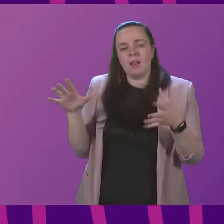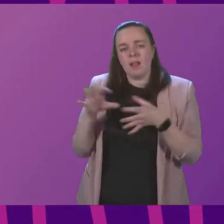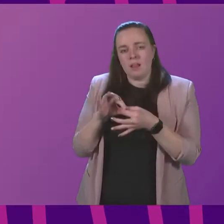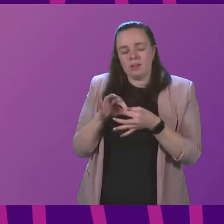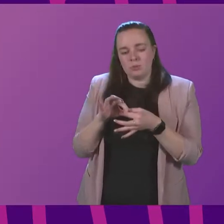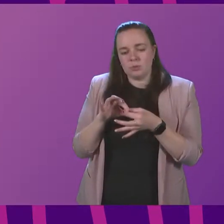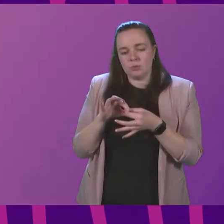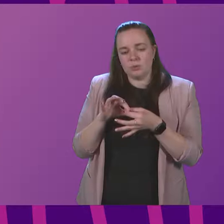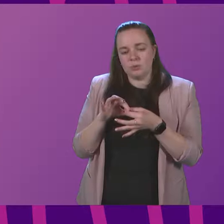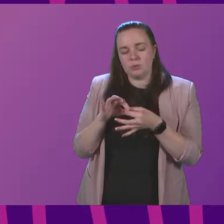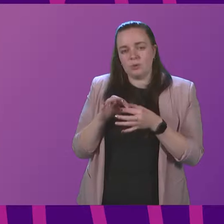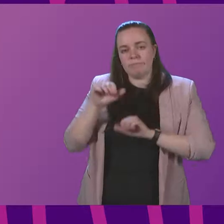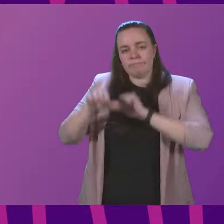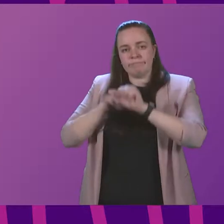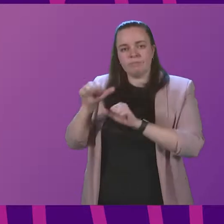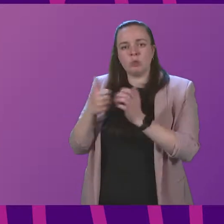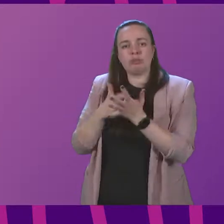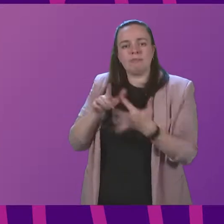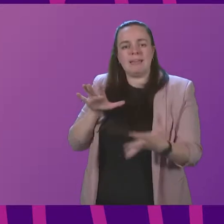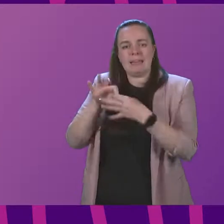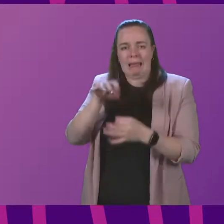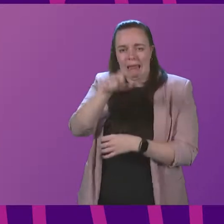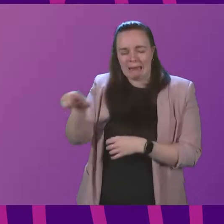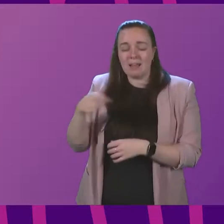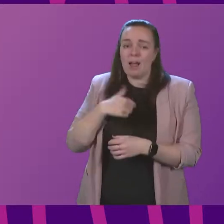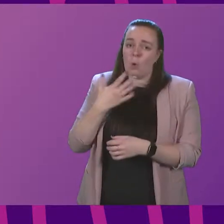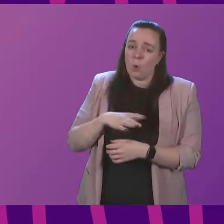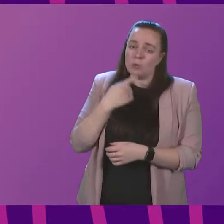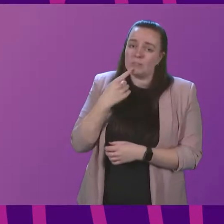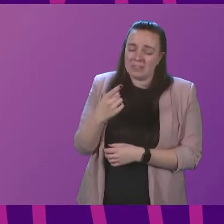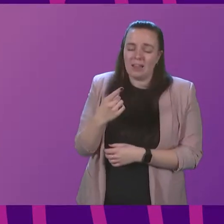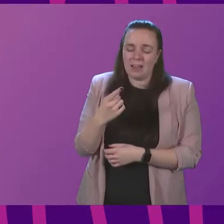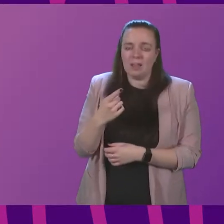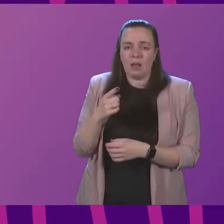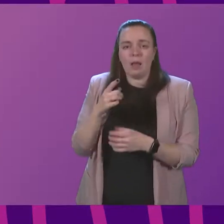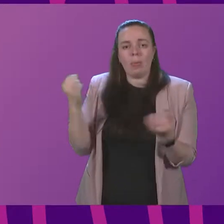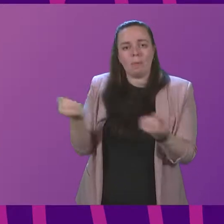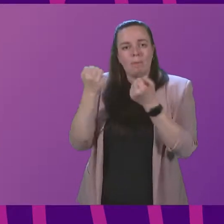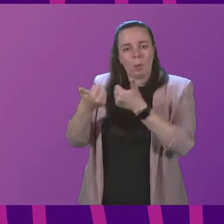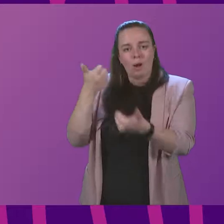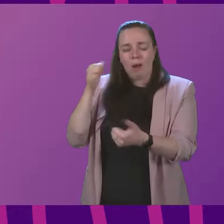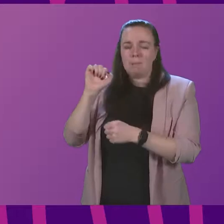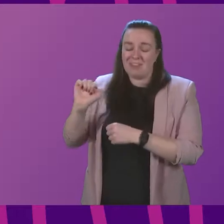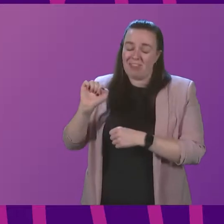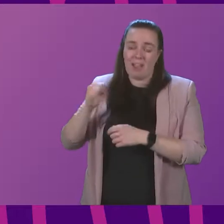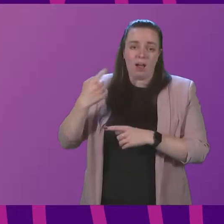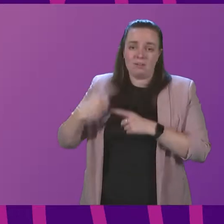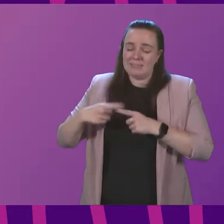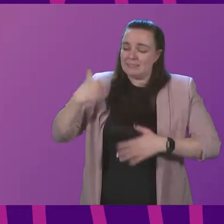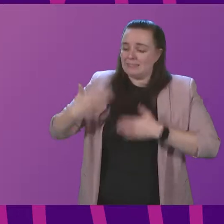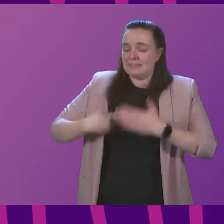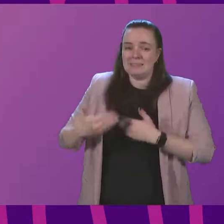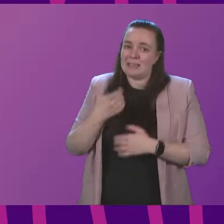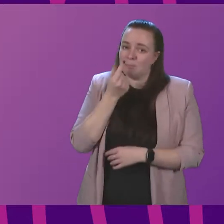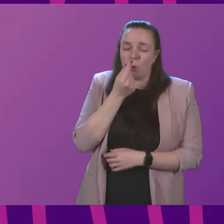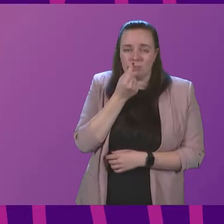steps to reconnect individuals, I would want to assure Mr Smith that the power companies are moving as fast as